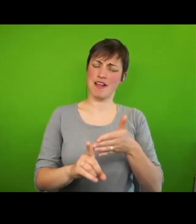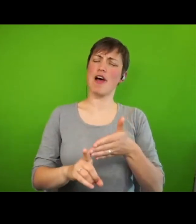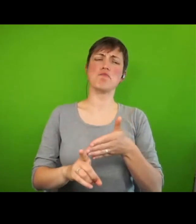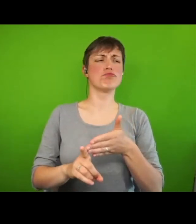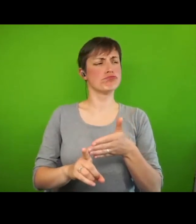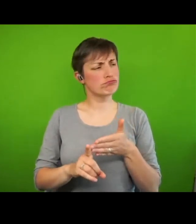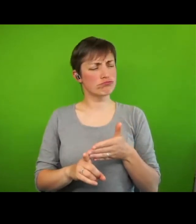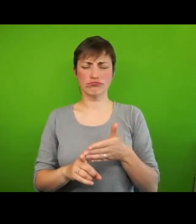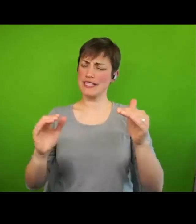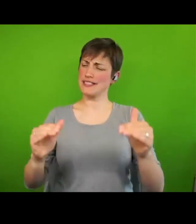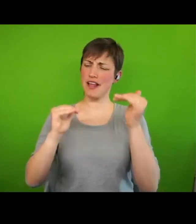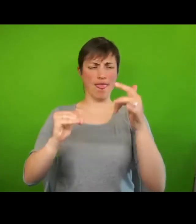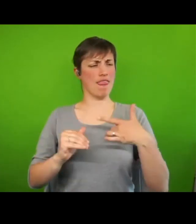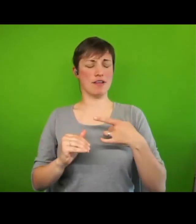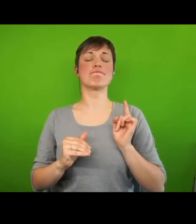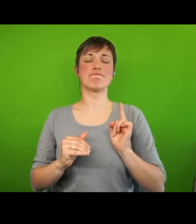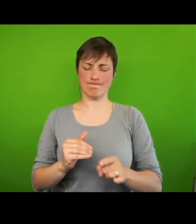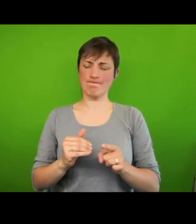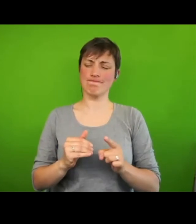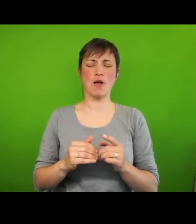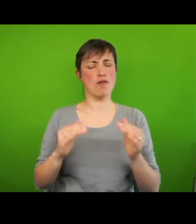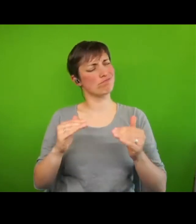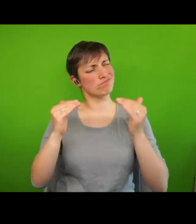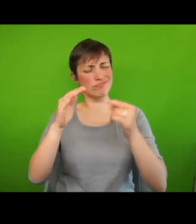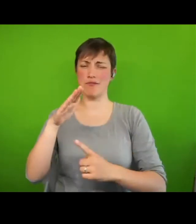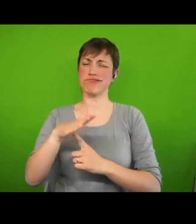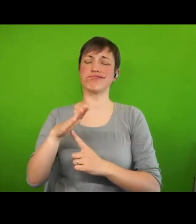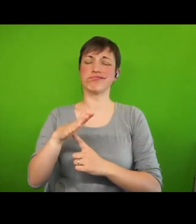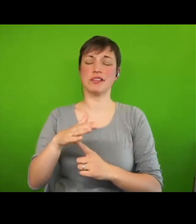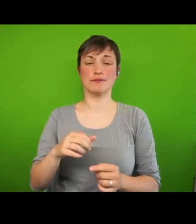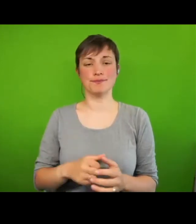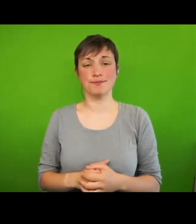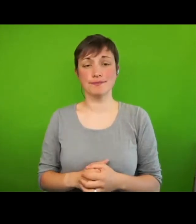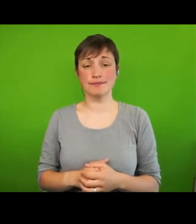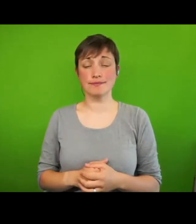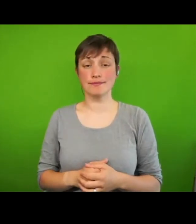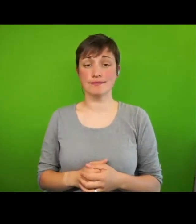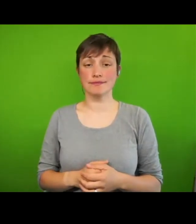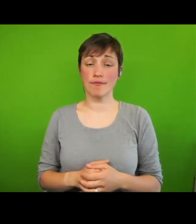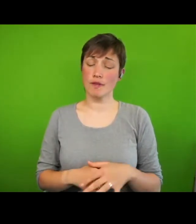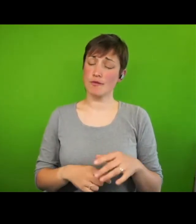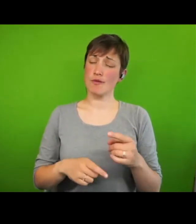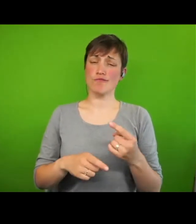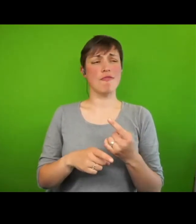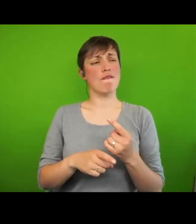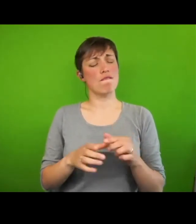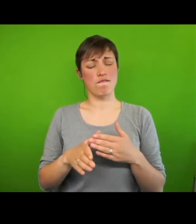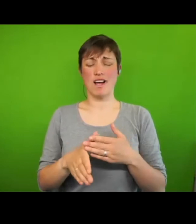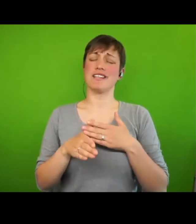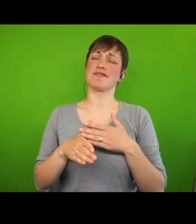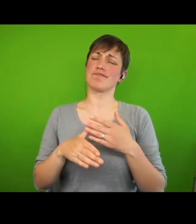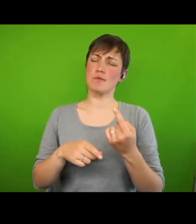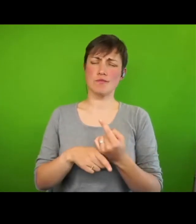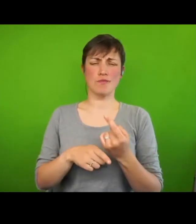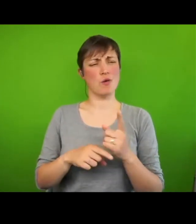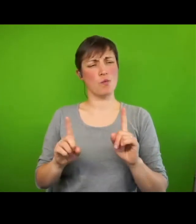as a priority right. So I'll start with a brief account of how a human rights approach has been deployed